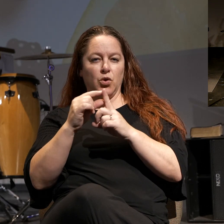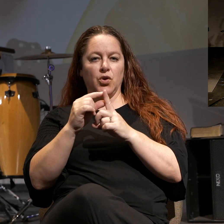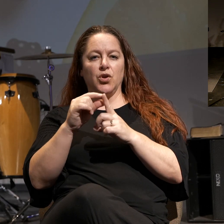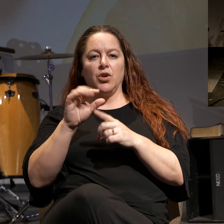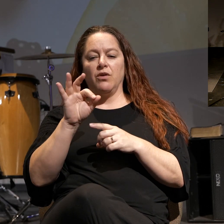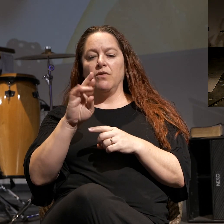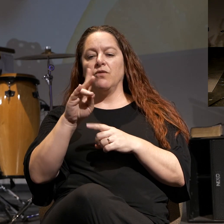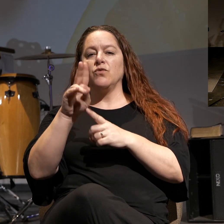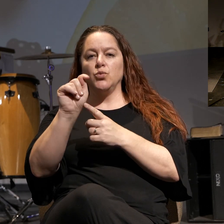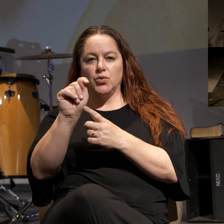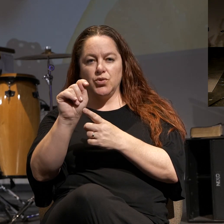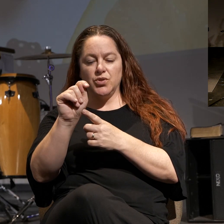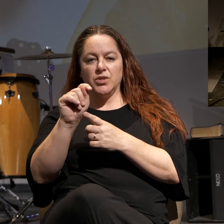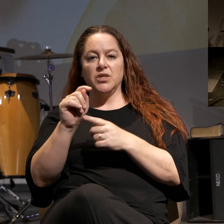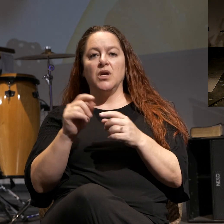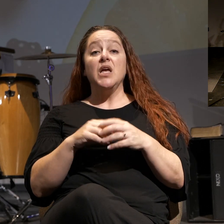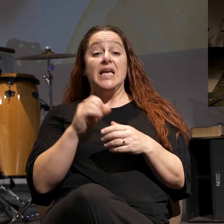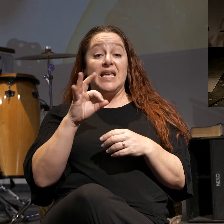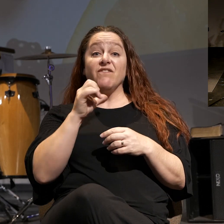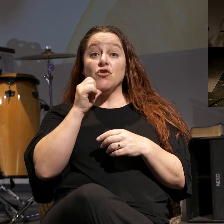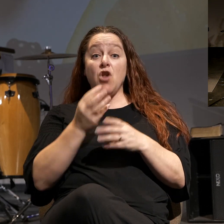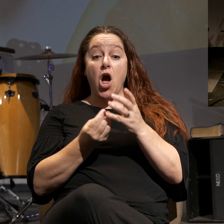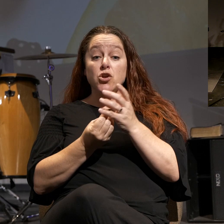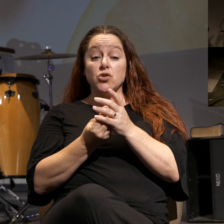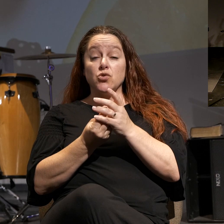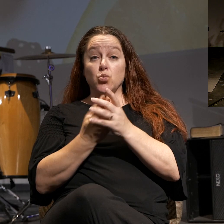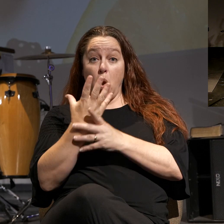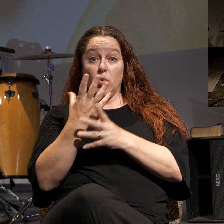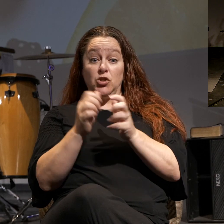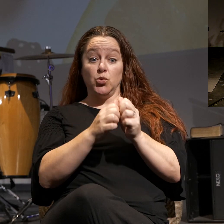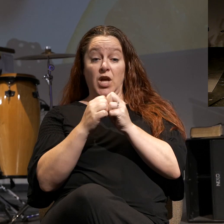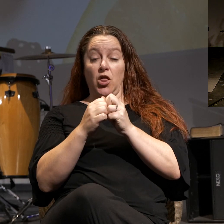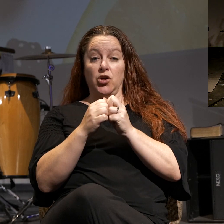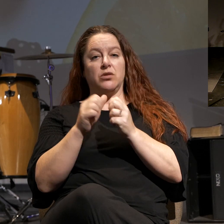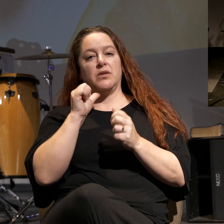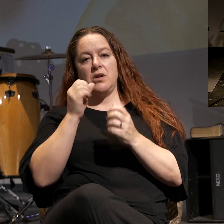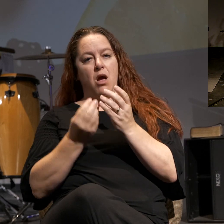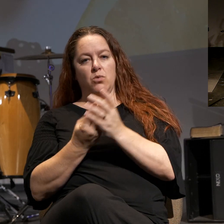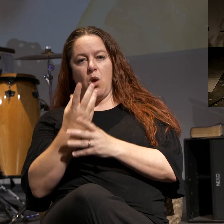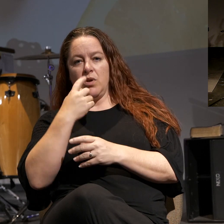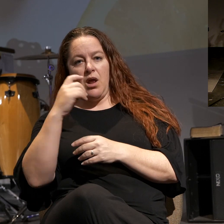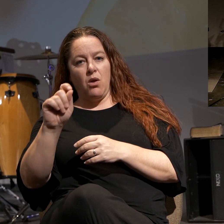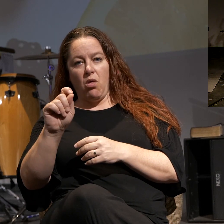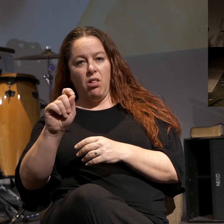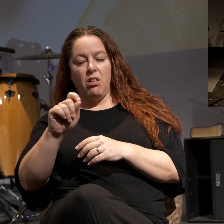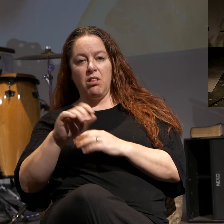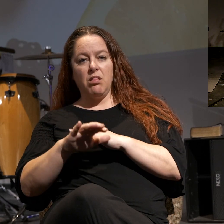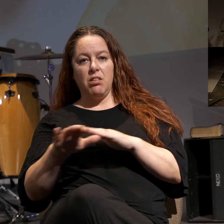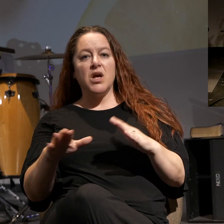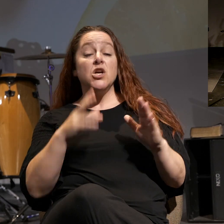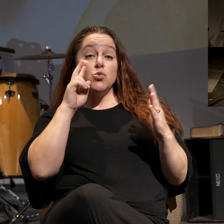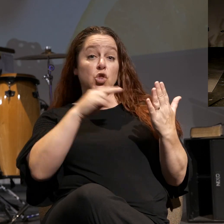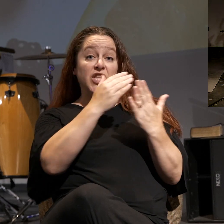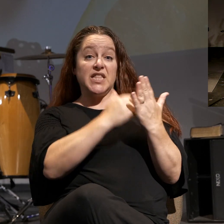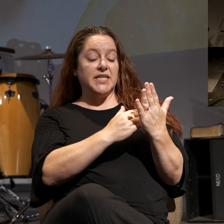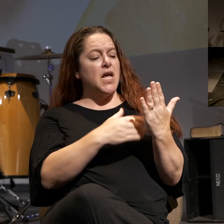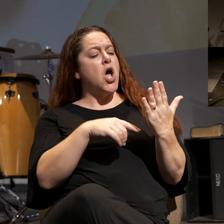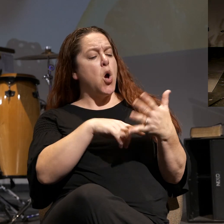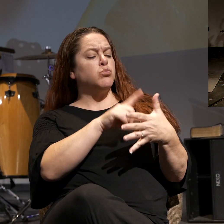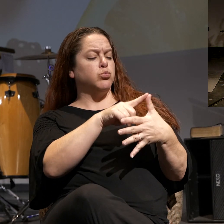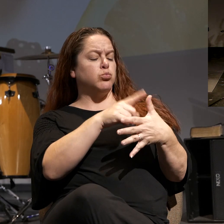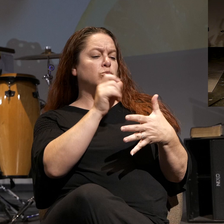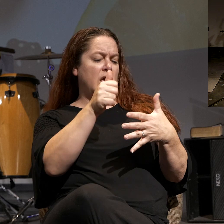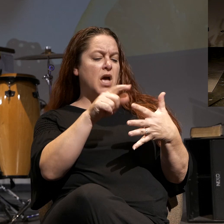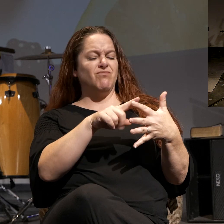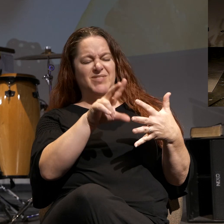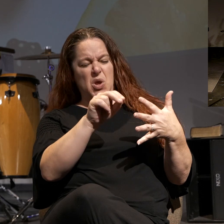So if they're not growing together, they're not growing at all. So we tend to look at a list like this and go, hey, you know what? I'm pretty good on